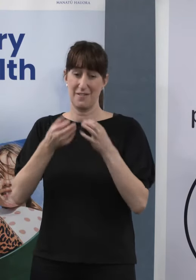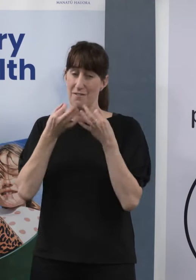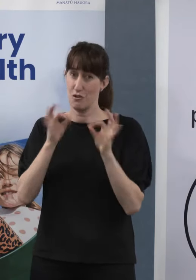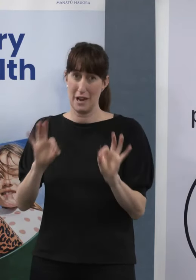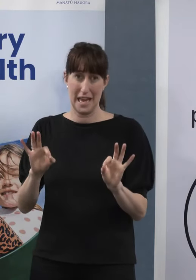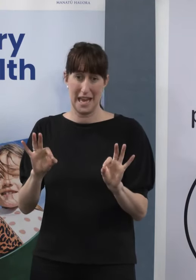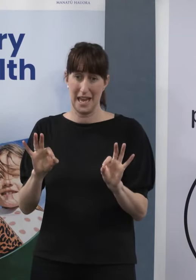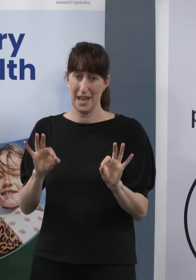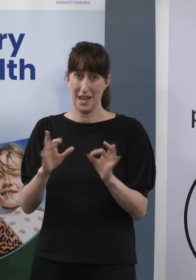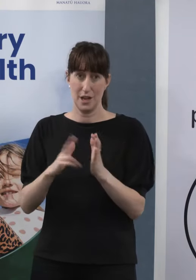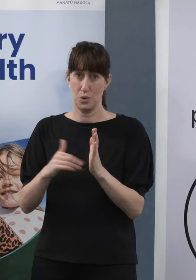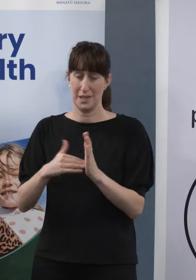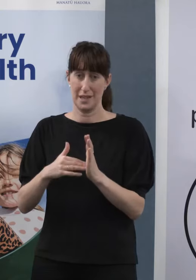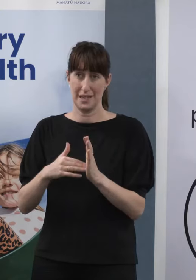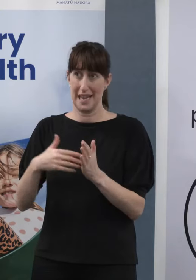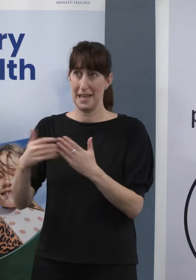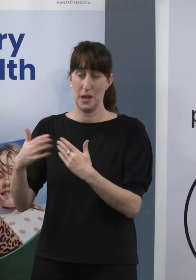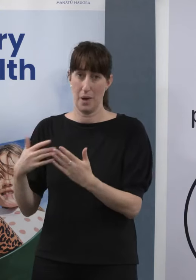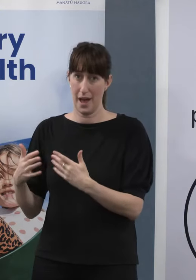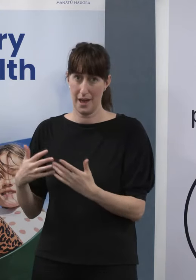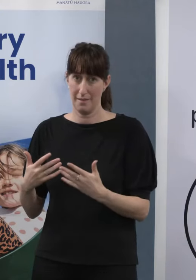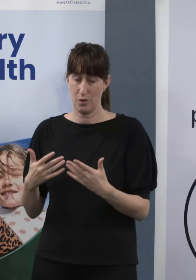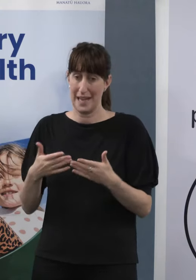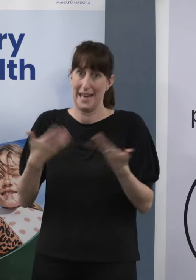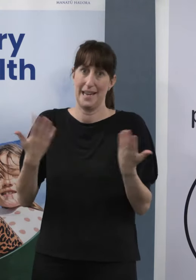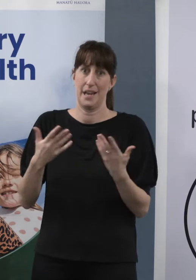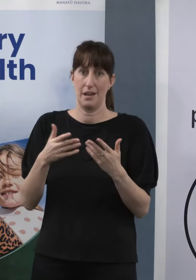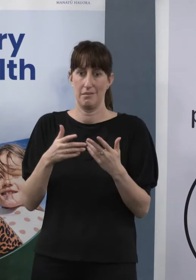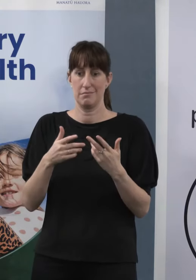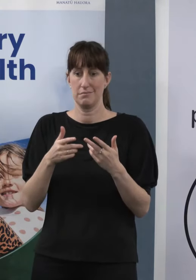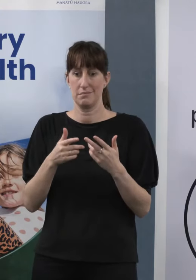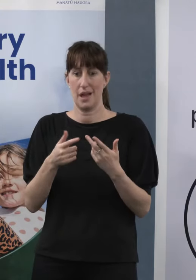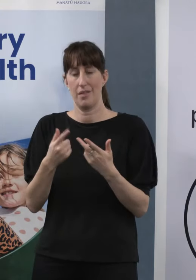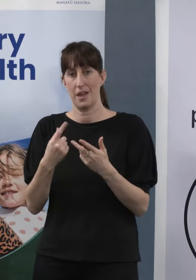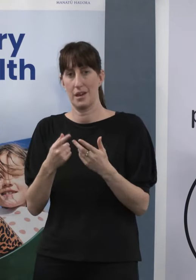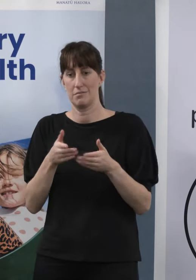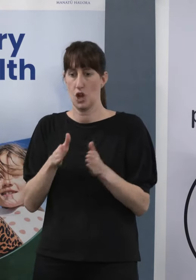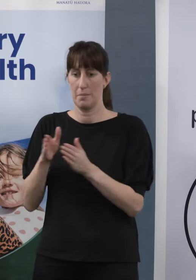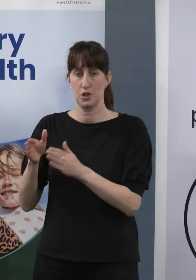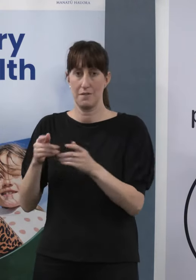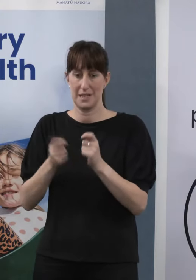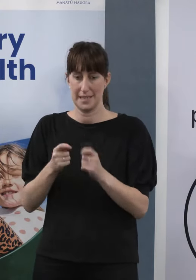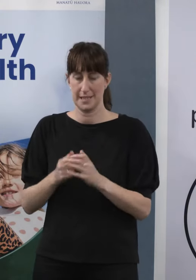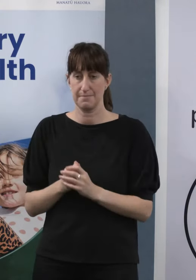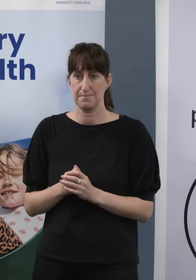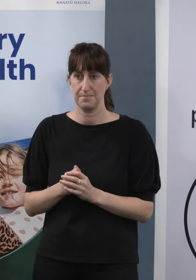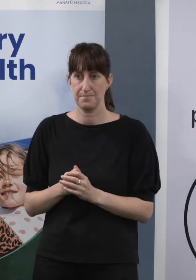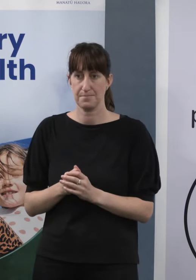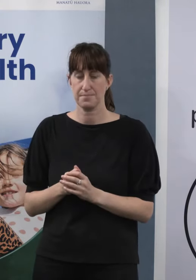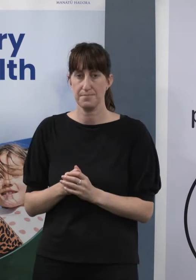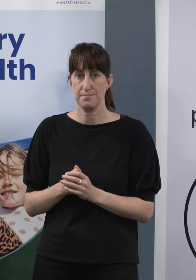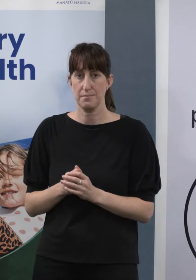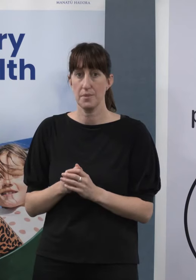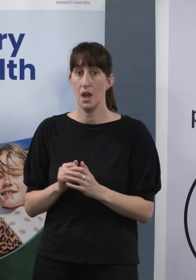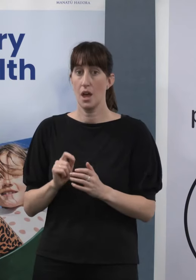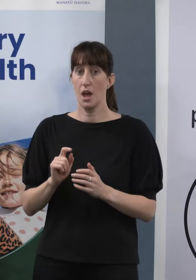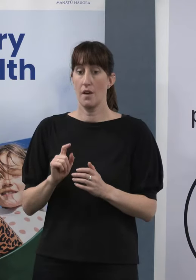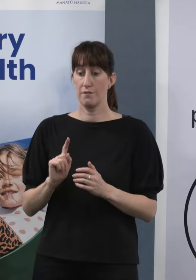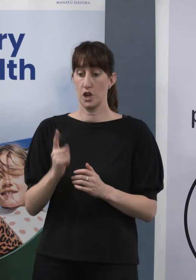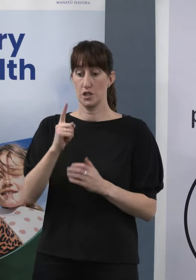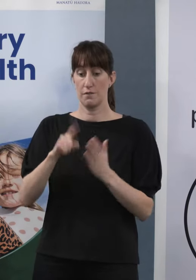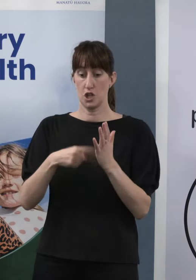freely available. Now, there are two aspects to, two key aspects to the contract that we want to put in place from 1st of July.